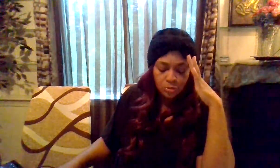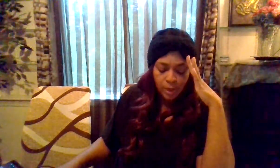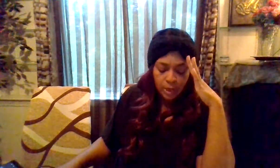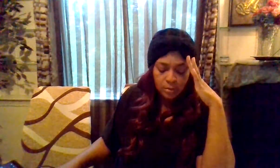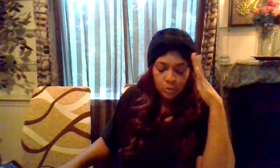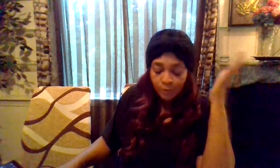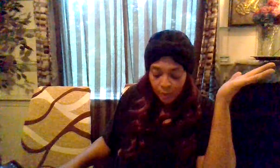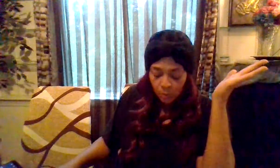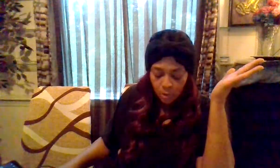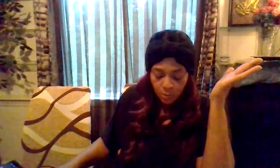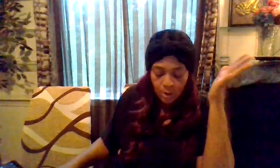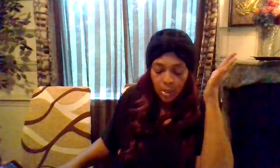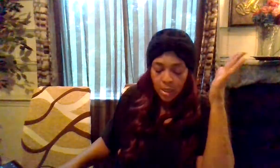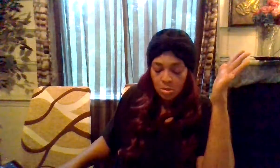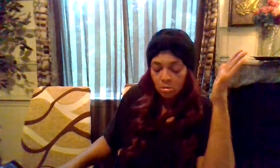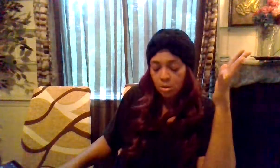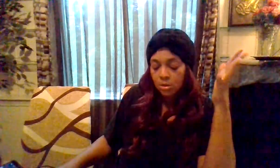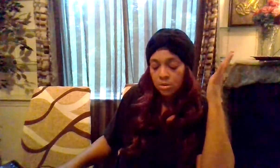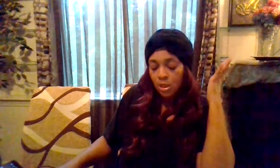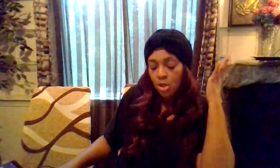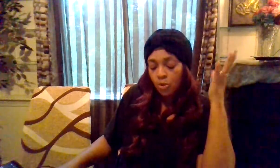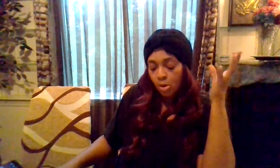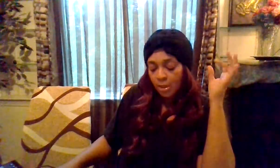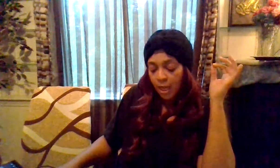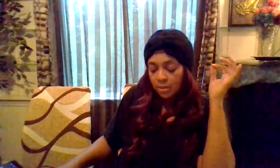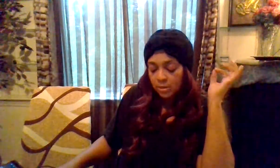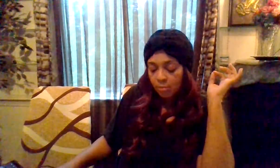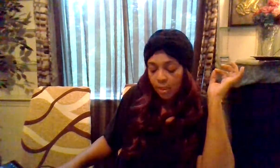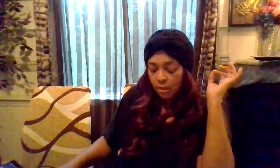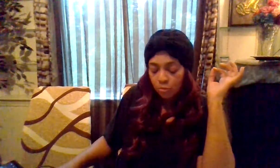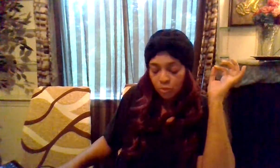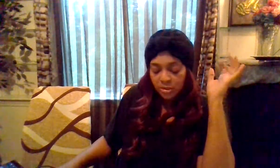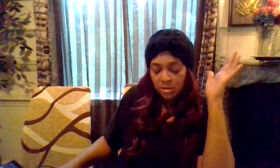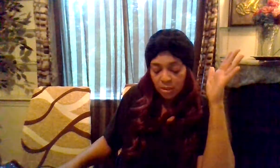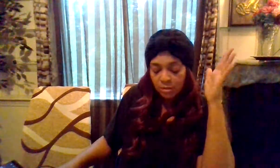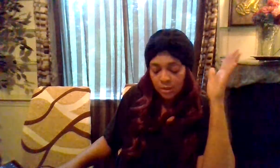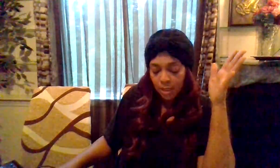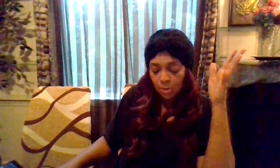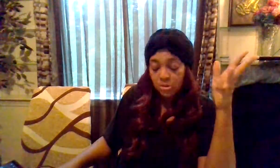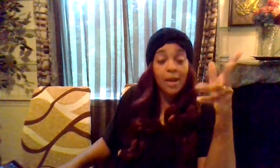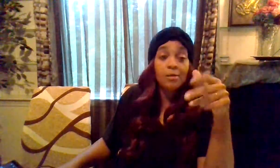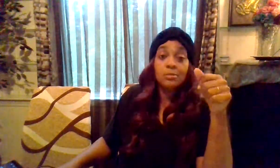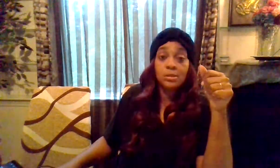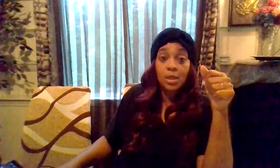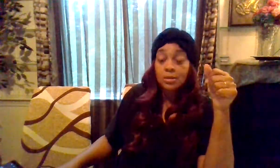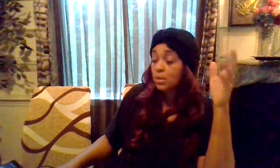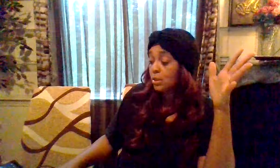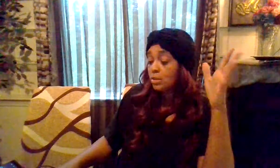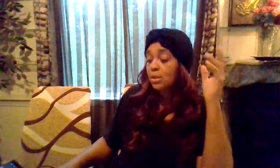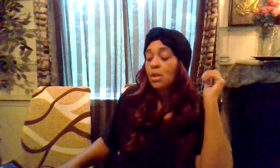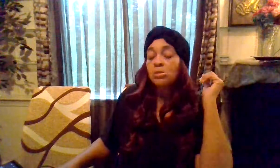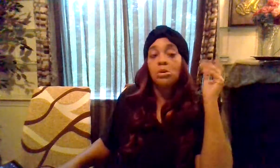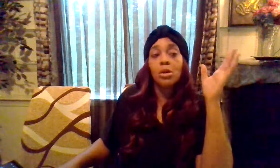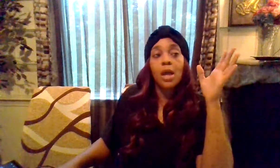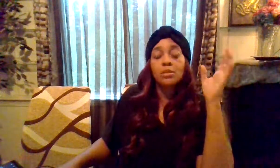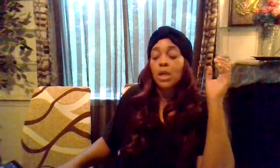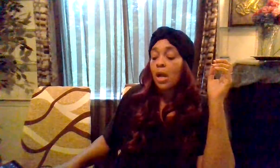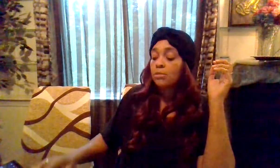to do right now is twin flame 101 hey okas normalizing making moves instead of the same old tired mistakes it is you know a lot of times